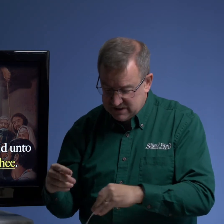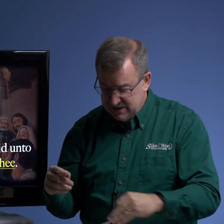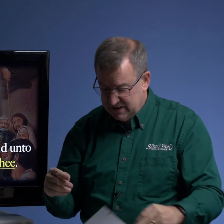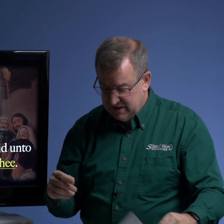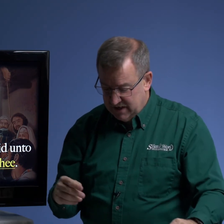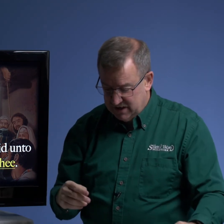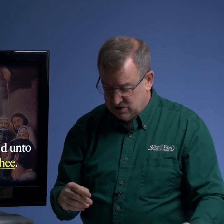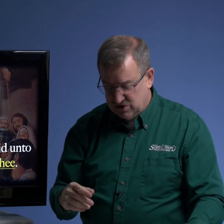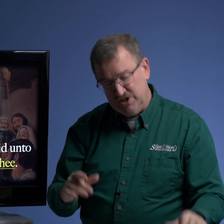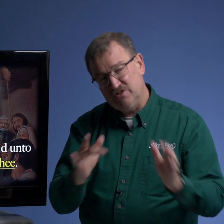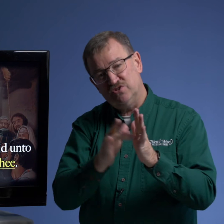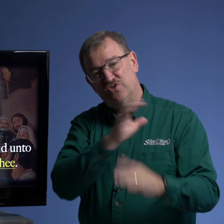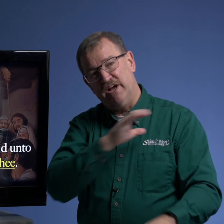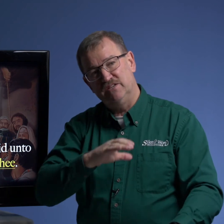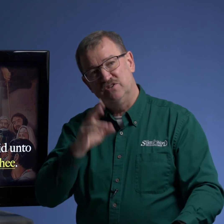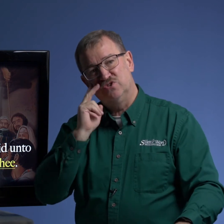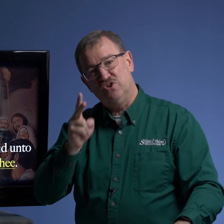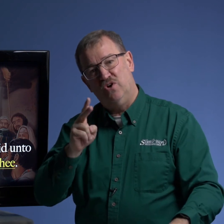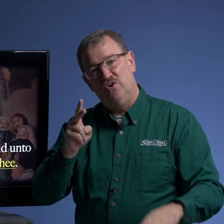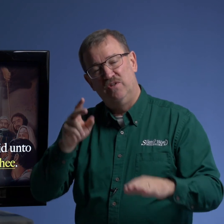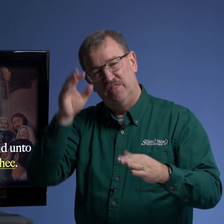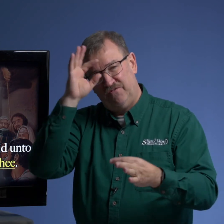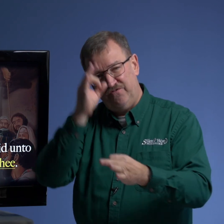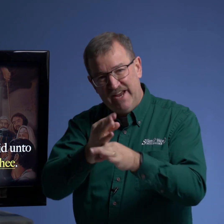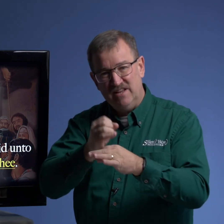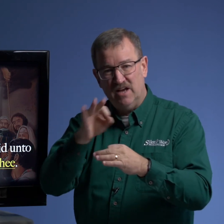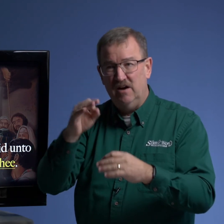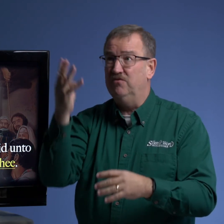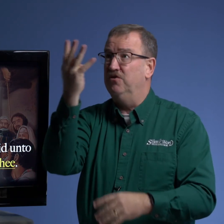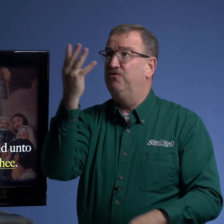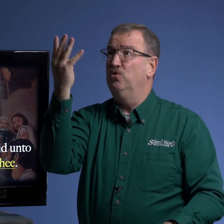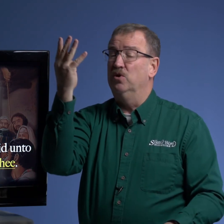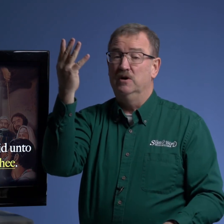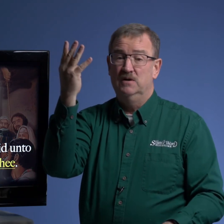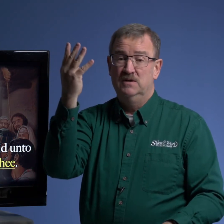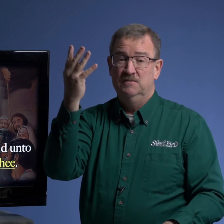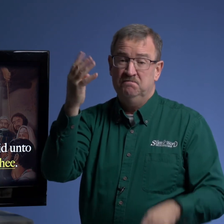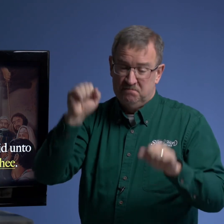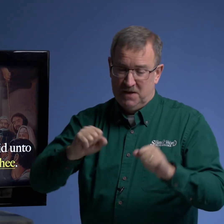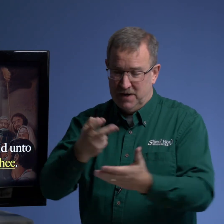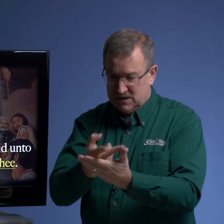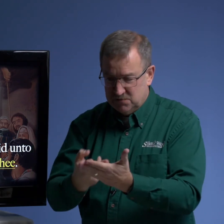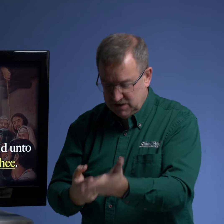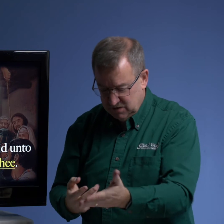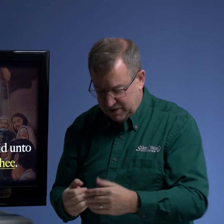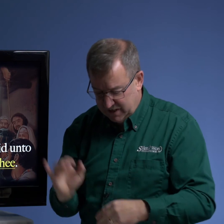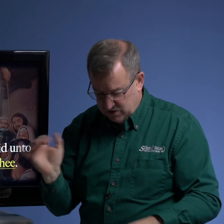see jesus christ saw the faith of the four and possibly the man as